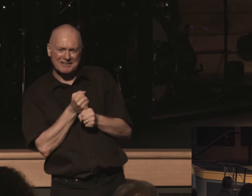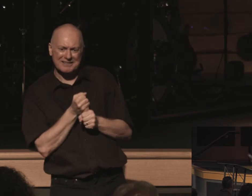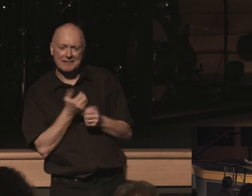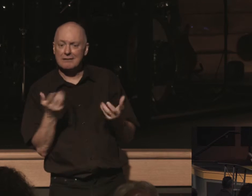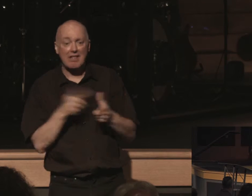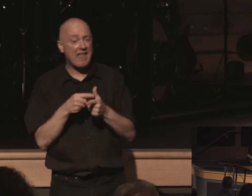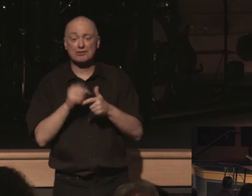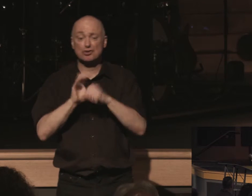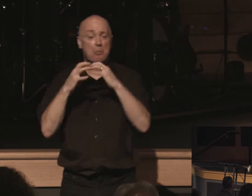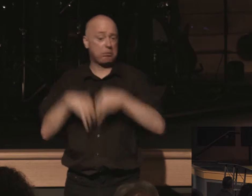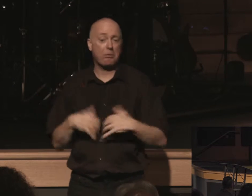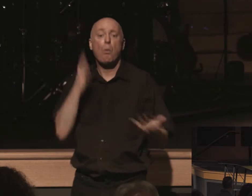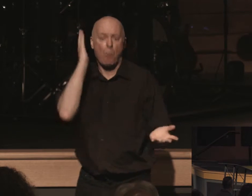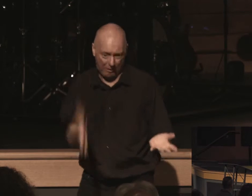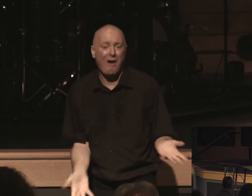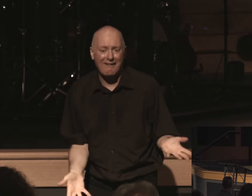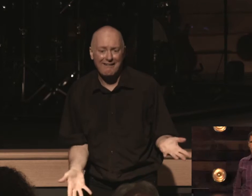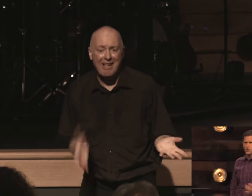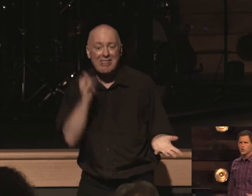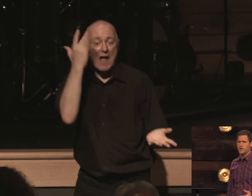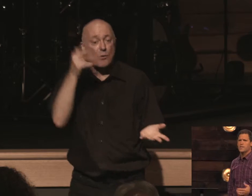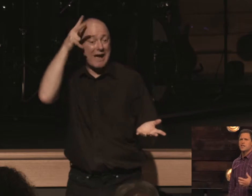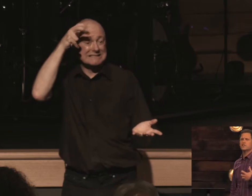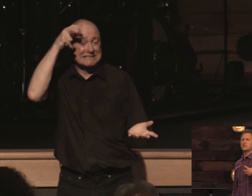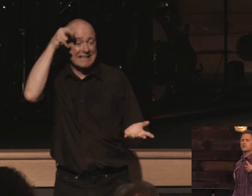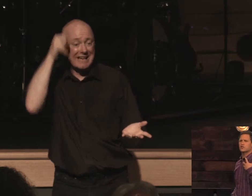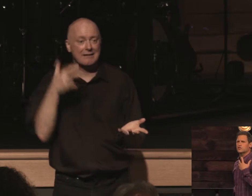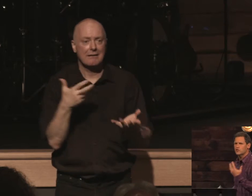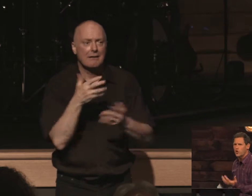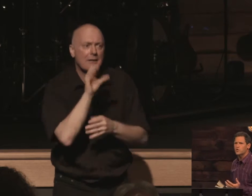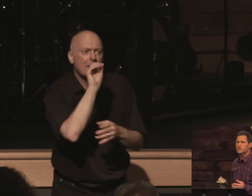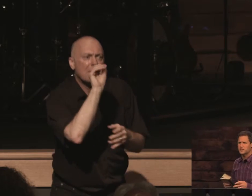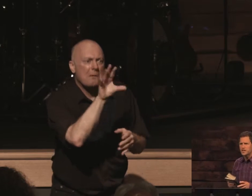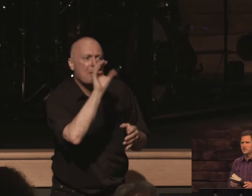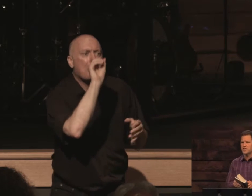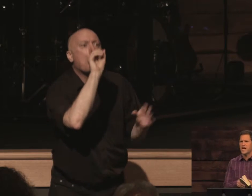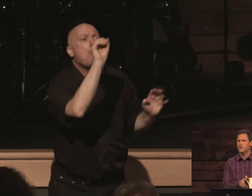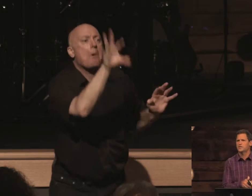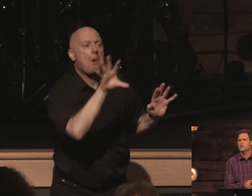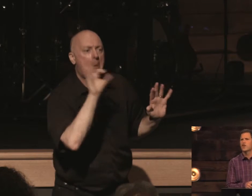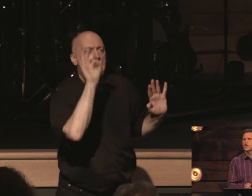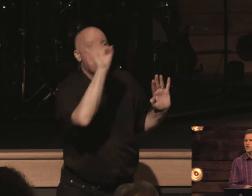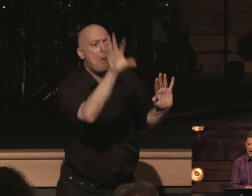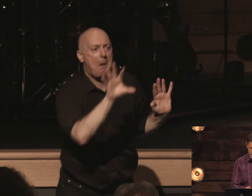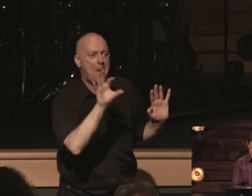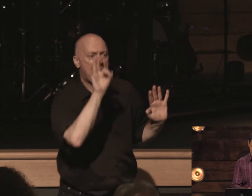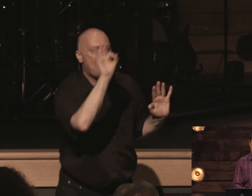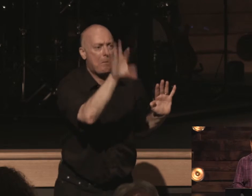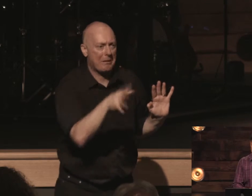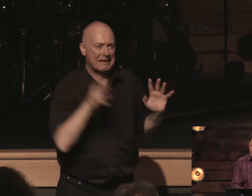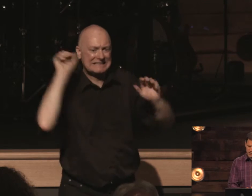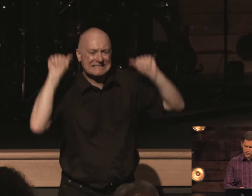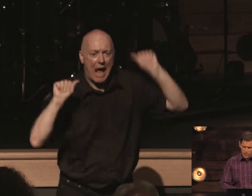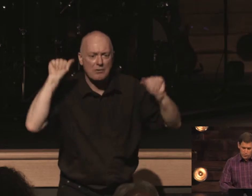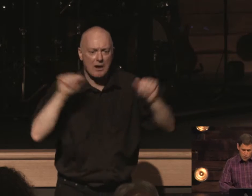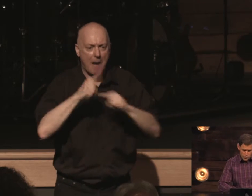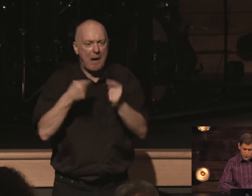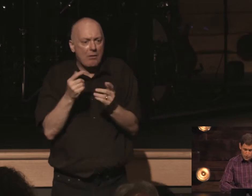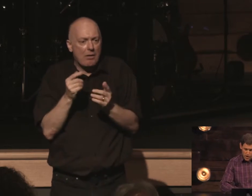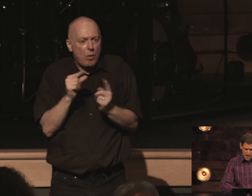this is why he's doing what he's doing he starts to sow the seeds again of discrediting of disproving of trying